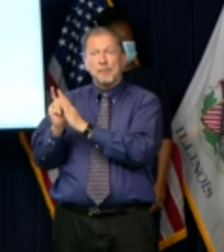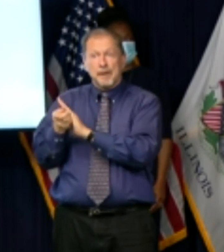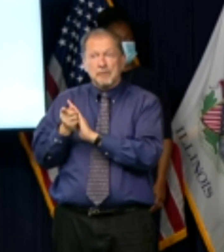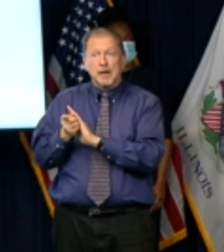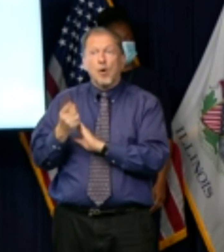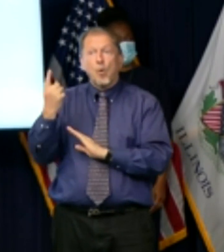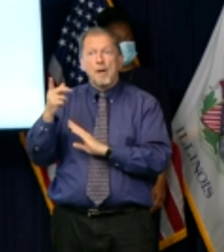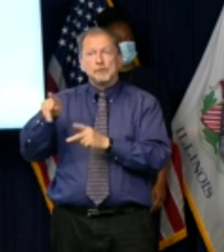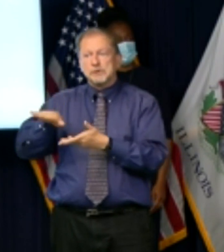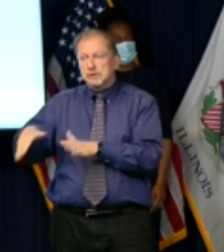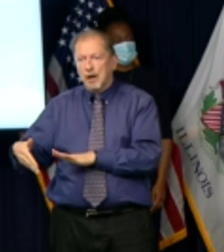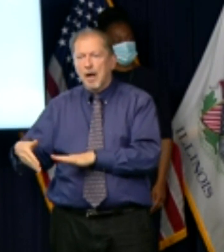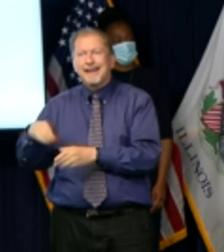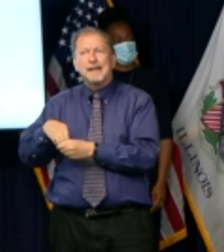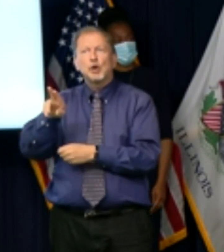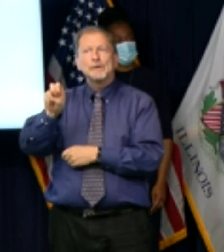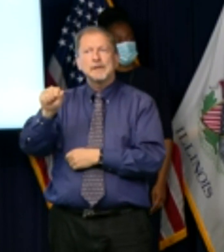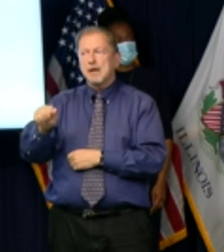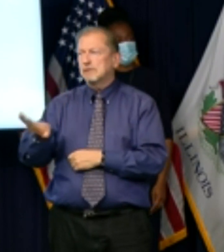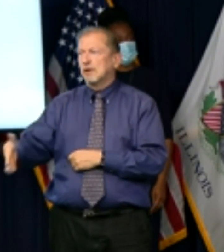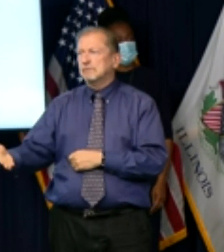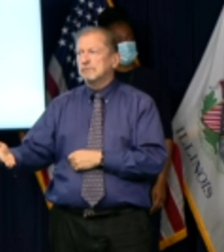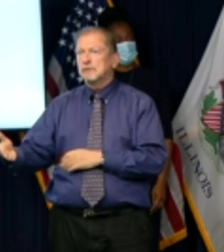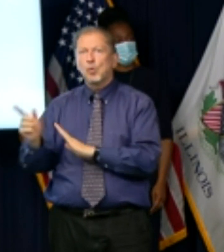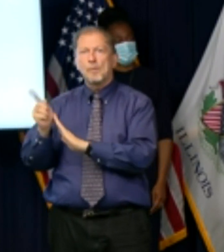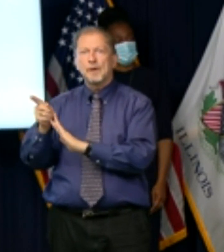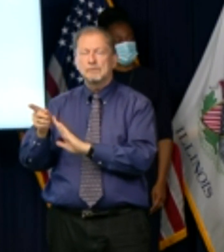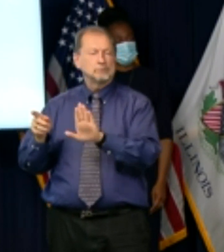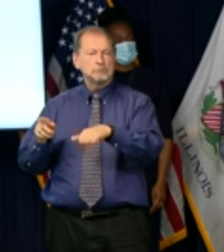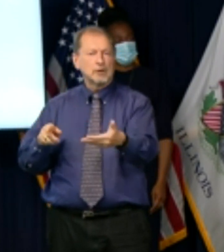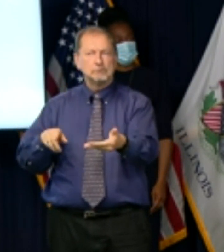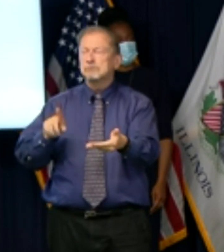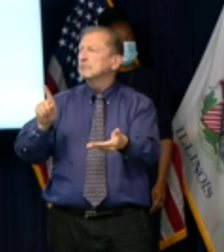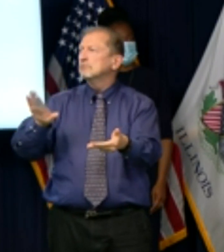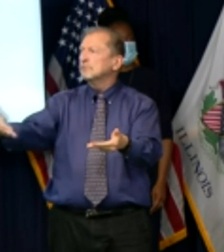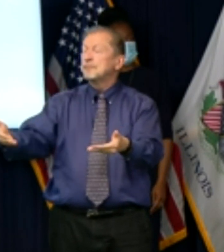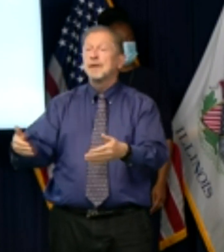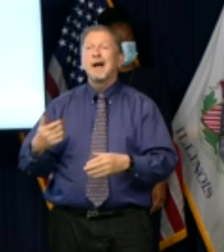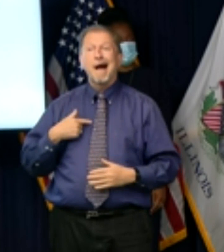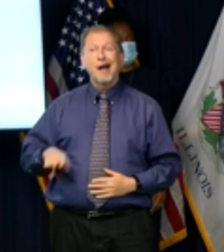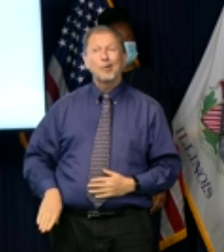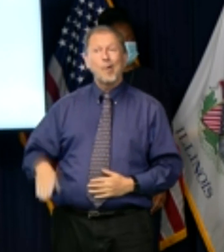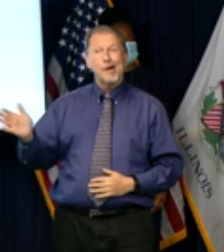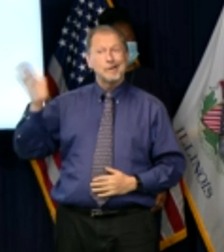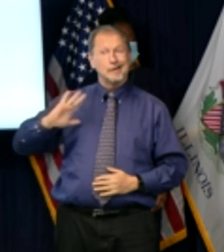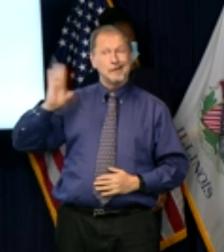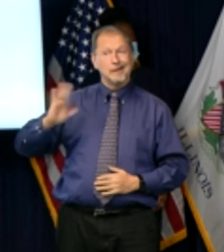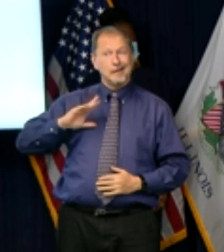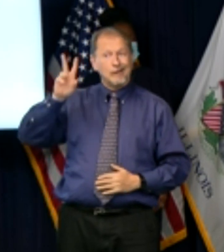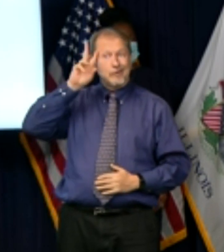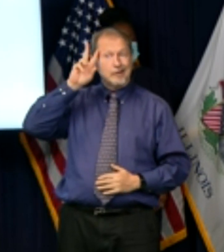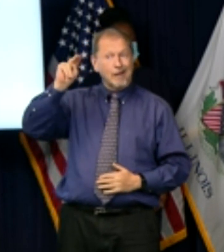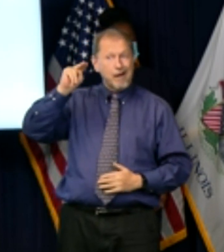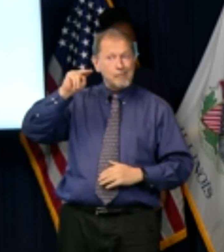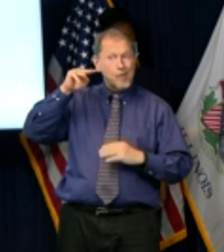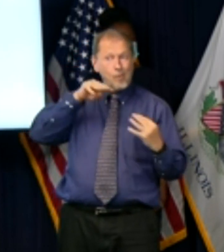could never wrap my brain around the numbers of soldiers lives lost but the pictures were terribly compelling